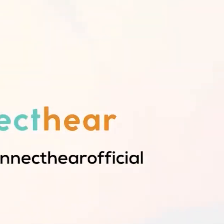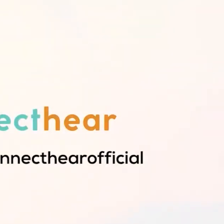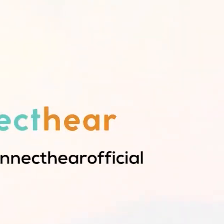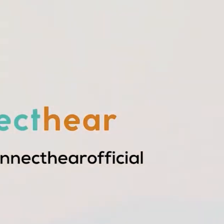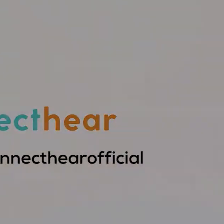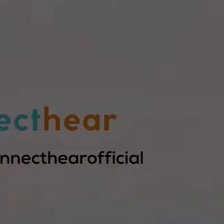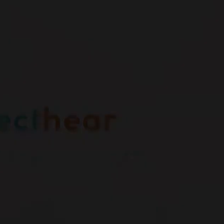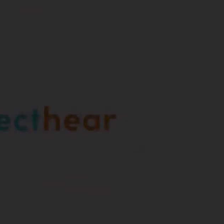And And